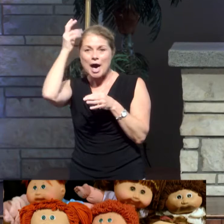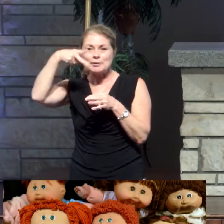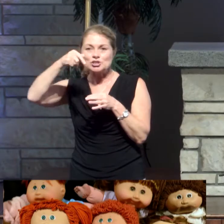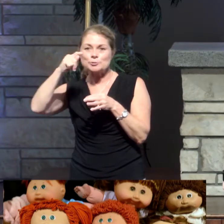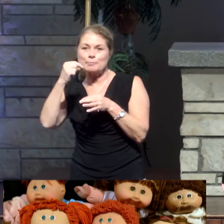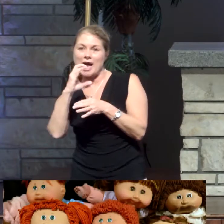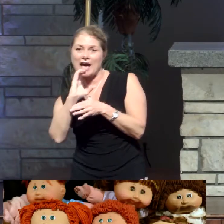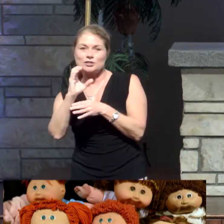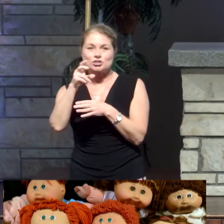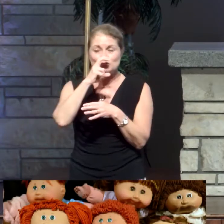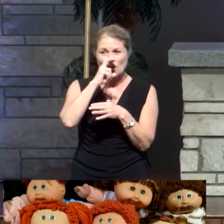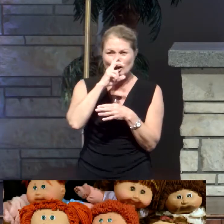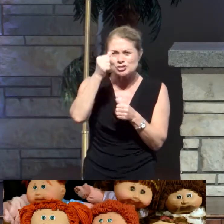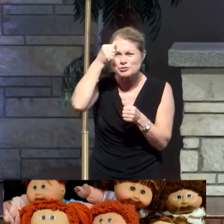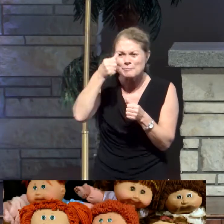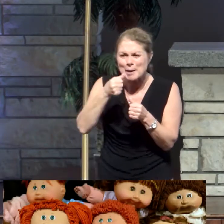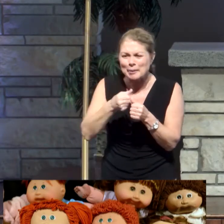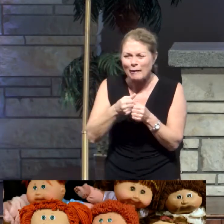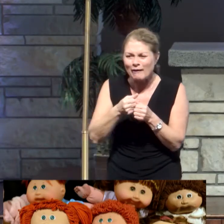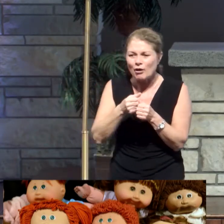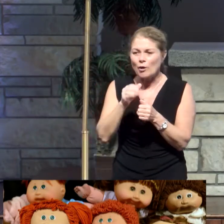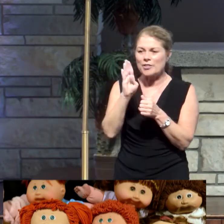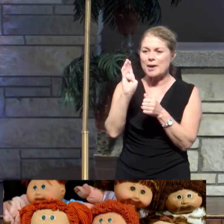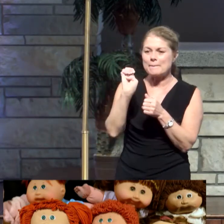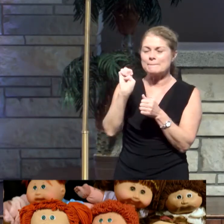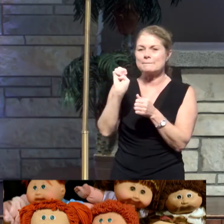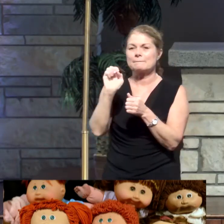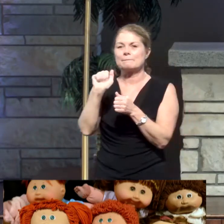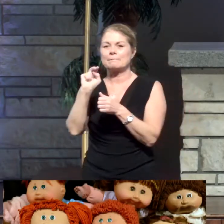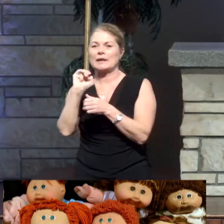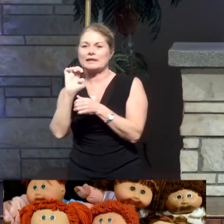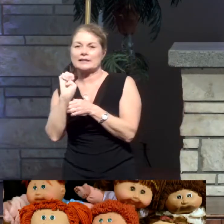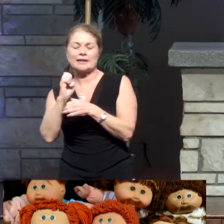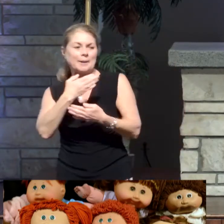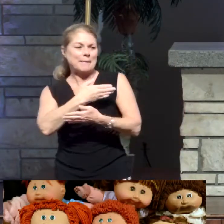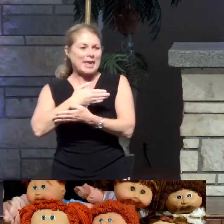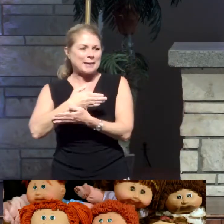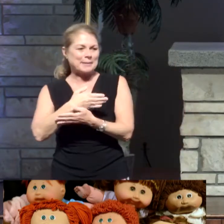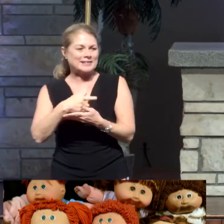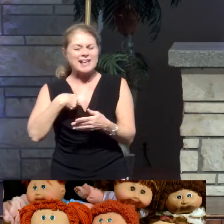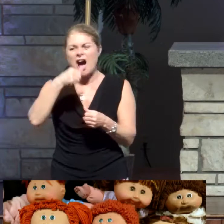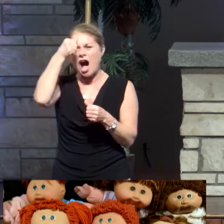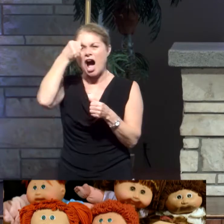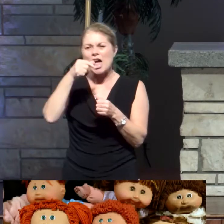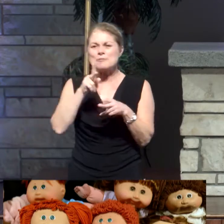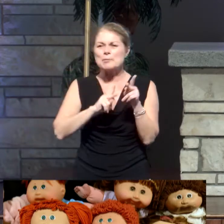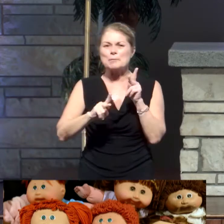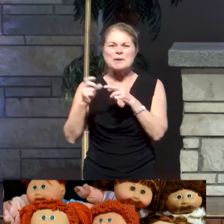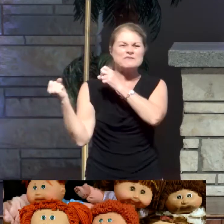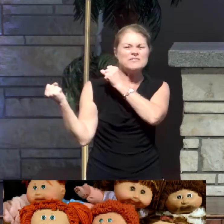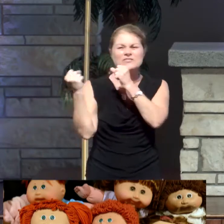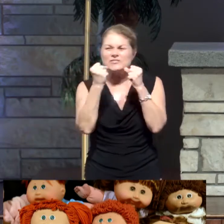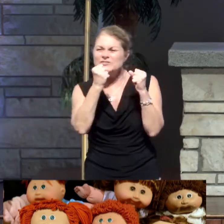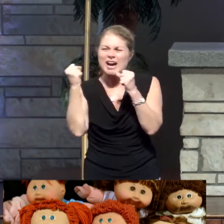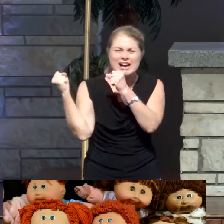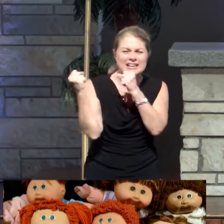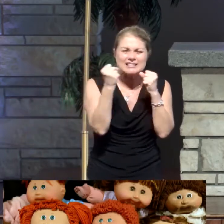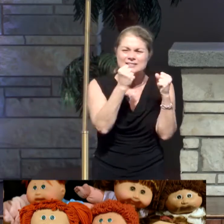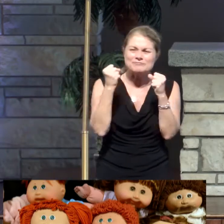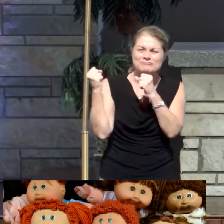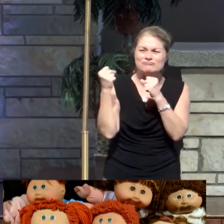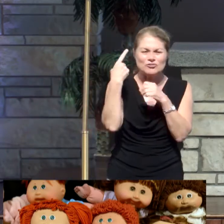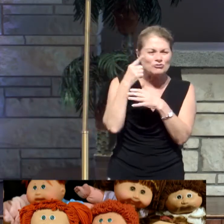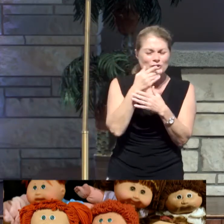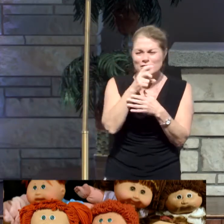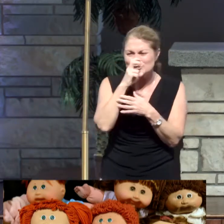Remember these things? Or the Beanie Babies? Okay, I mean, I remember people fighting over these. I mean, there was downright